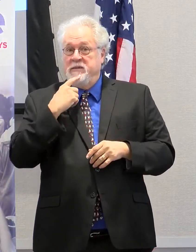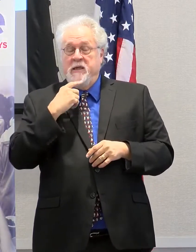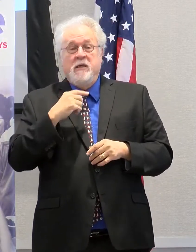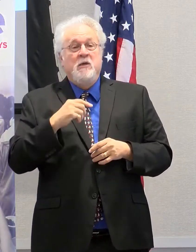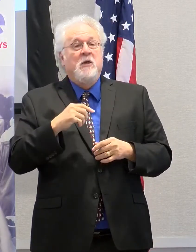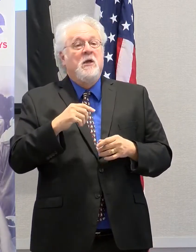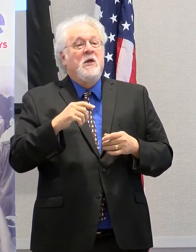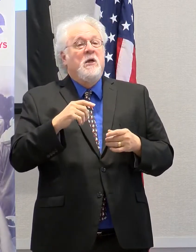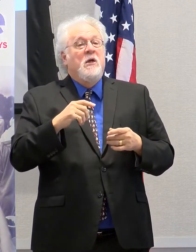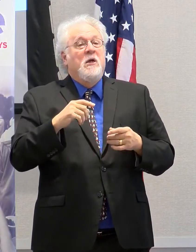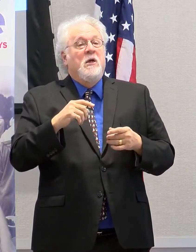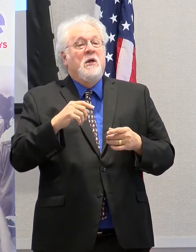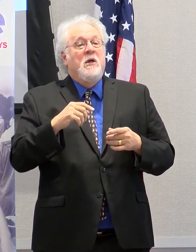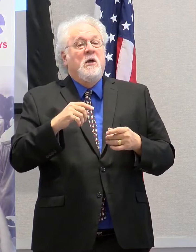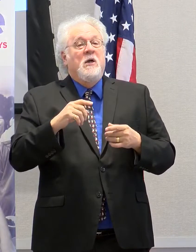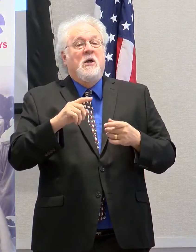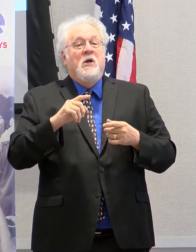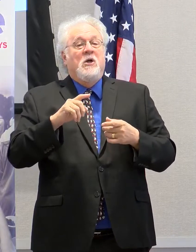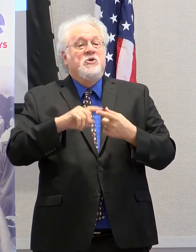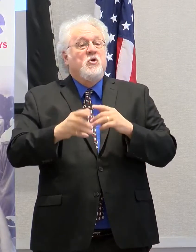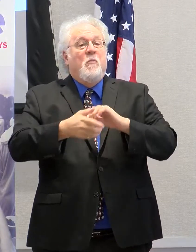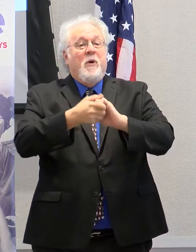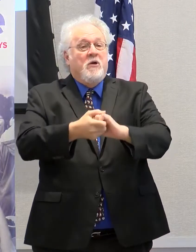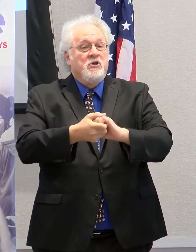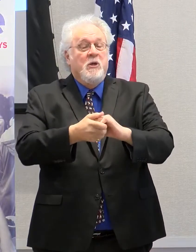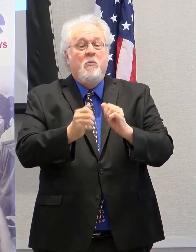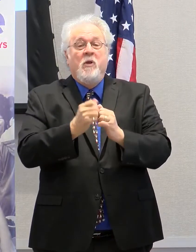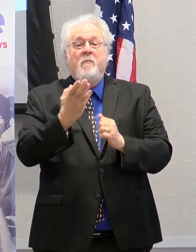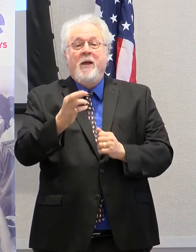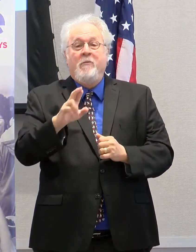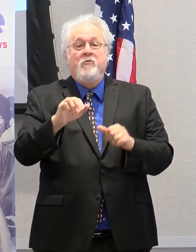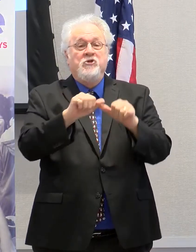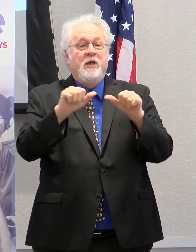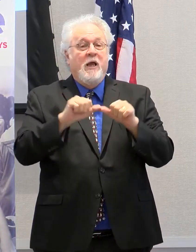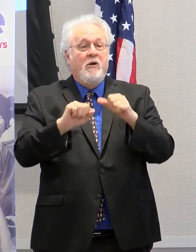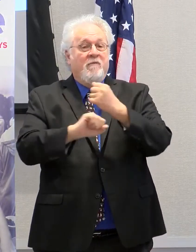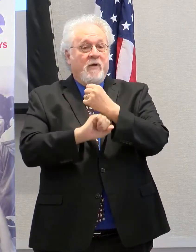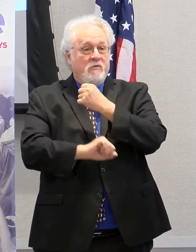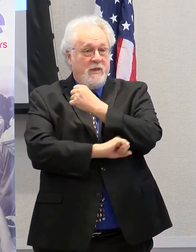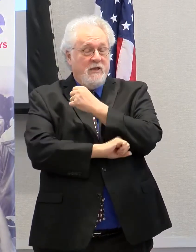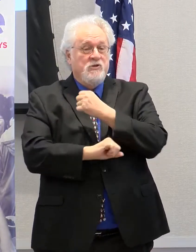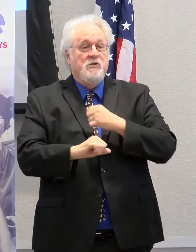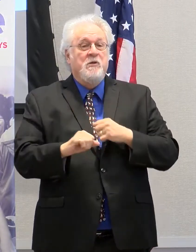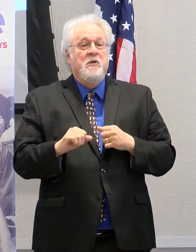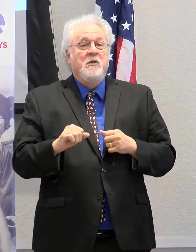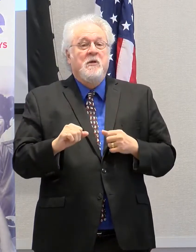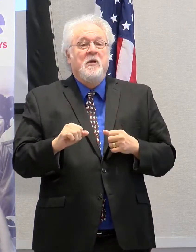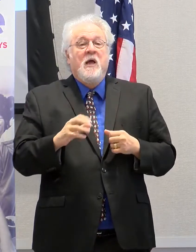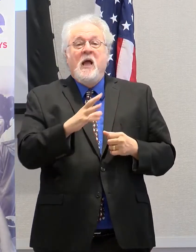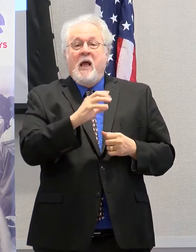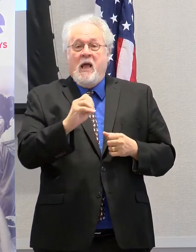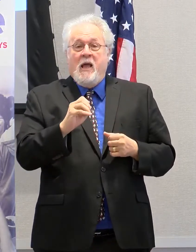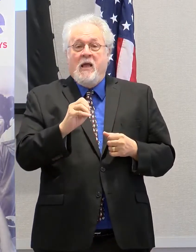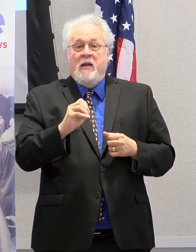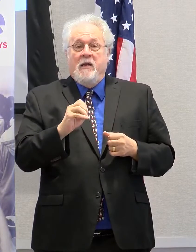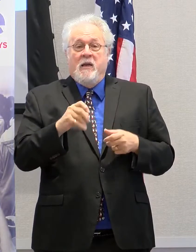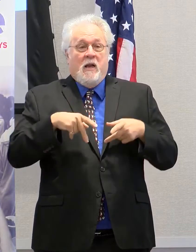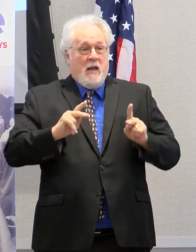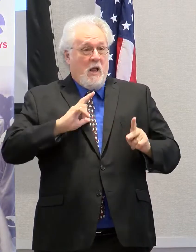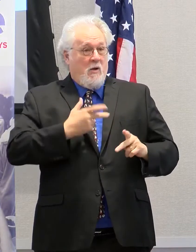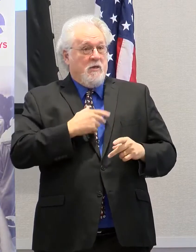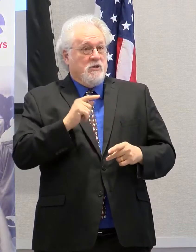partnerships with the Baton Rouge Area Foundation that enable us to